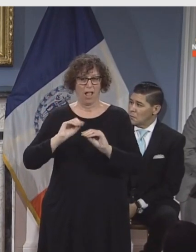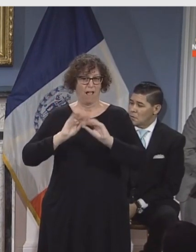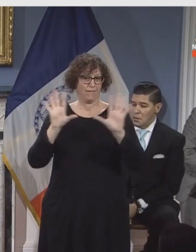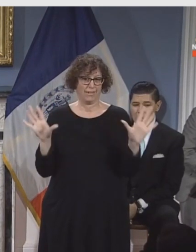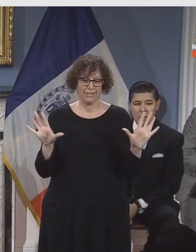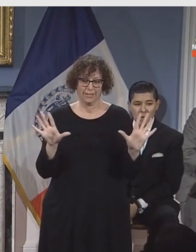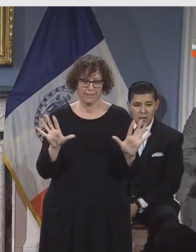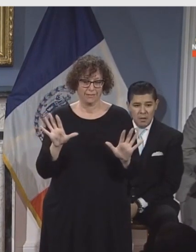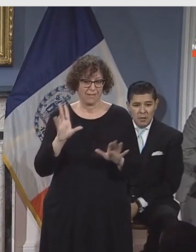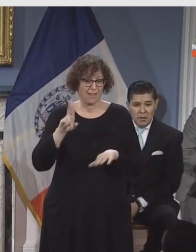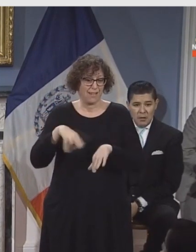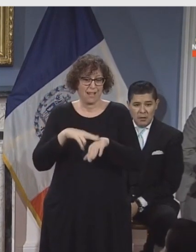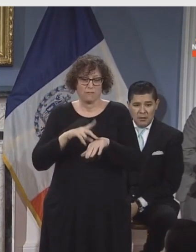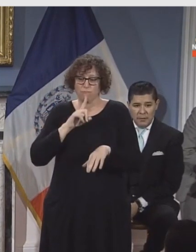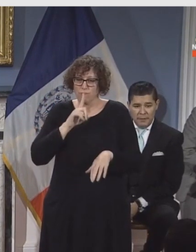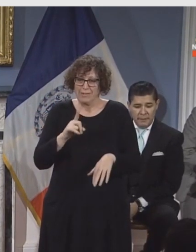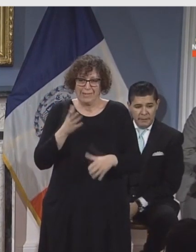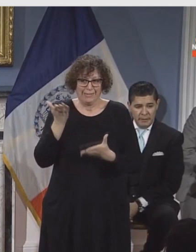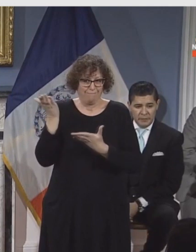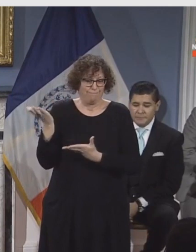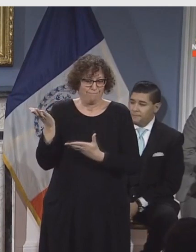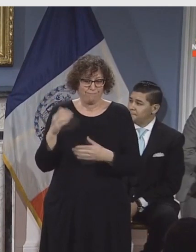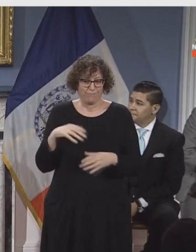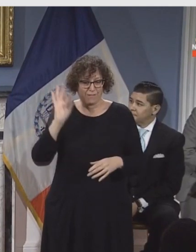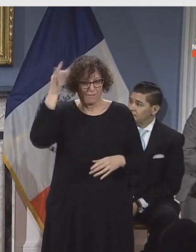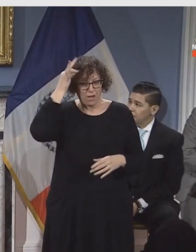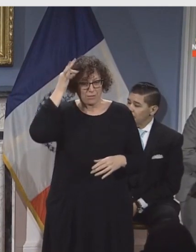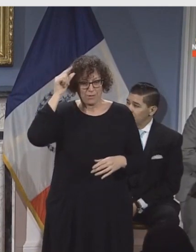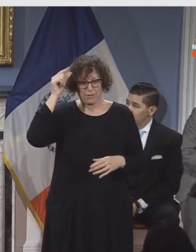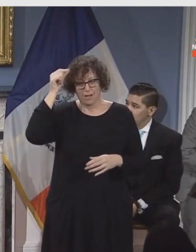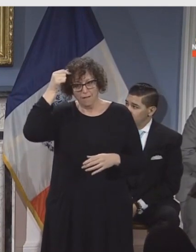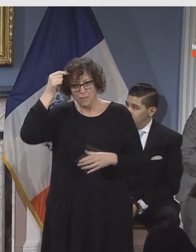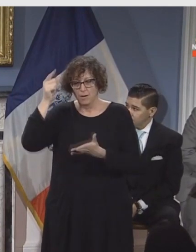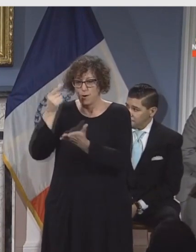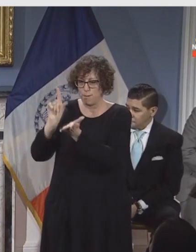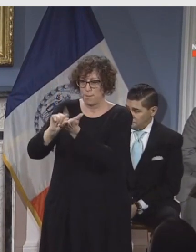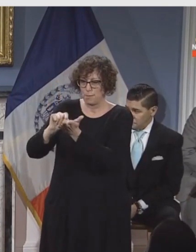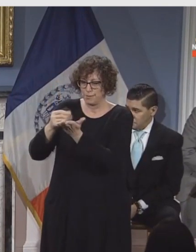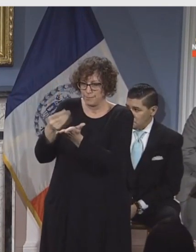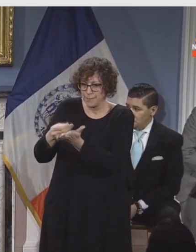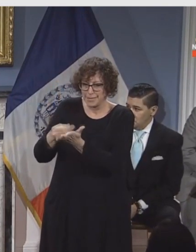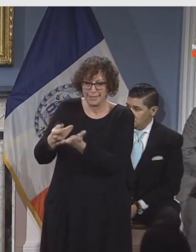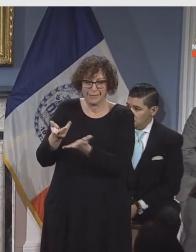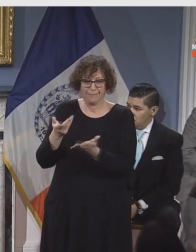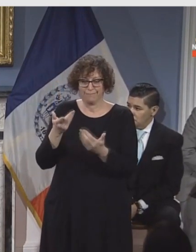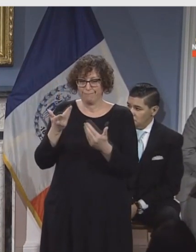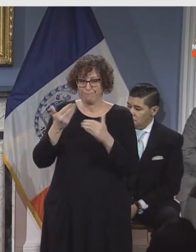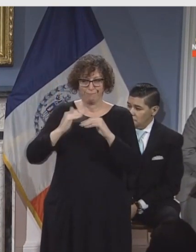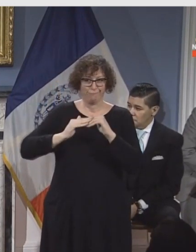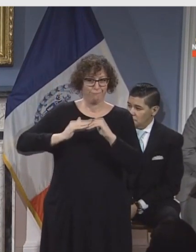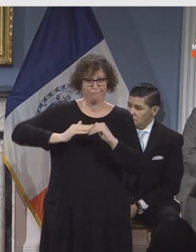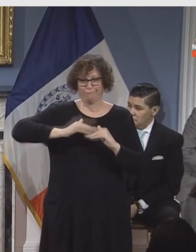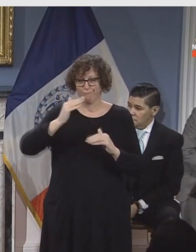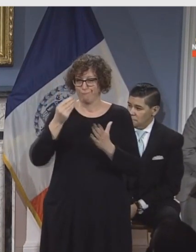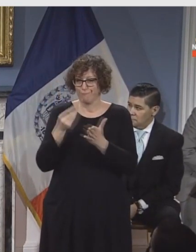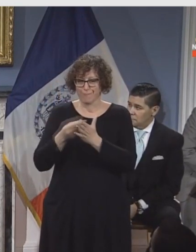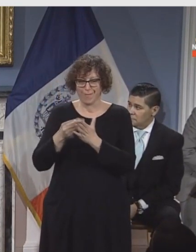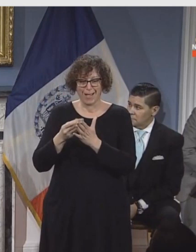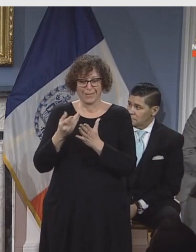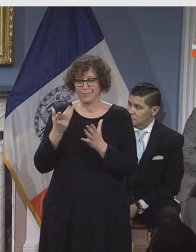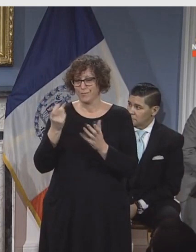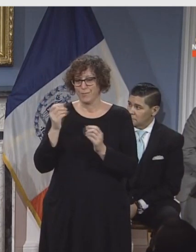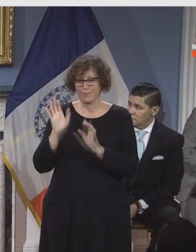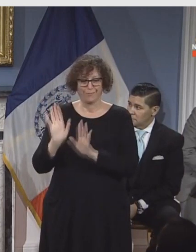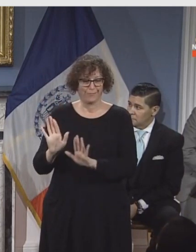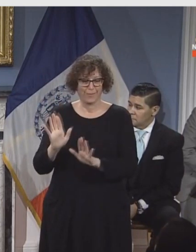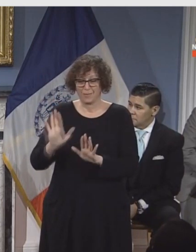nature of reality. The federal government prints money. The federal government has a limitless credit line, and the federal government has been the place that